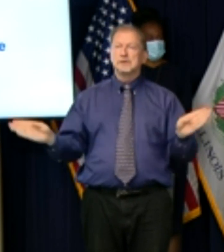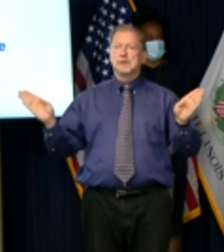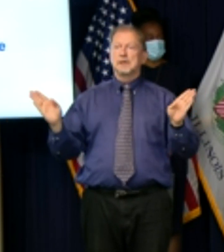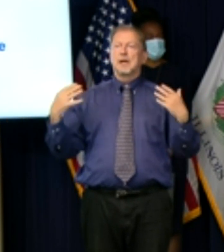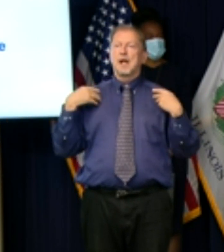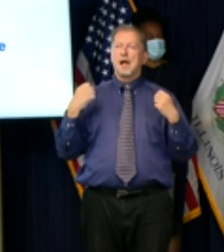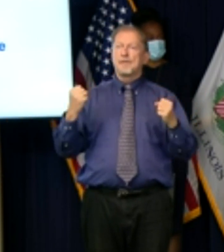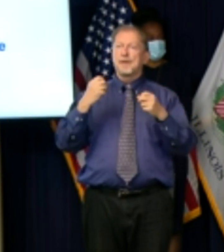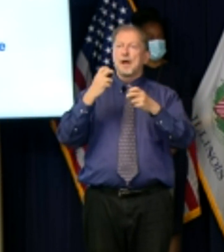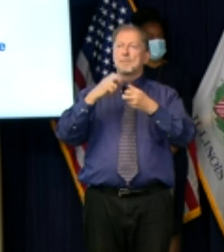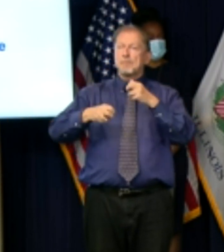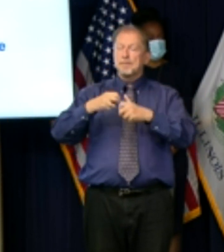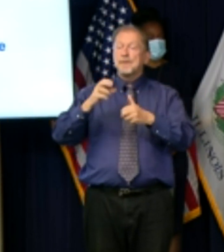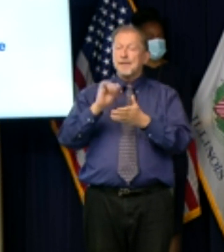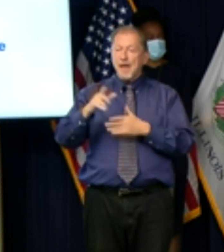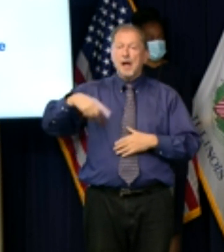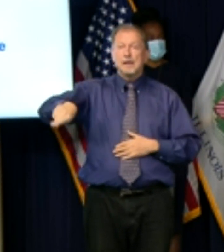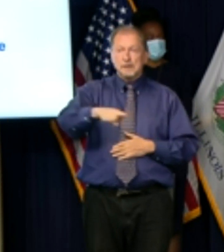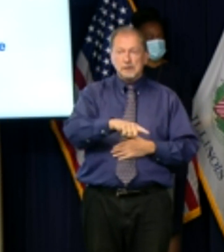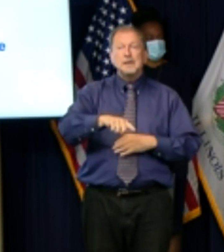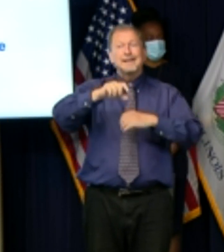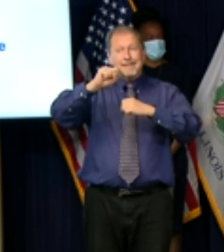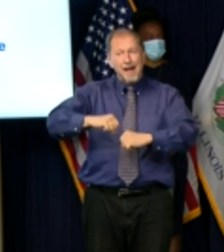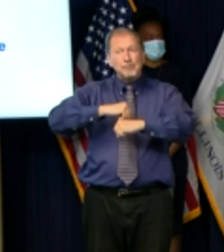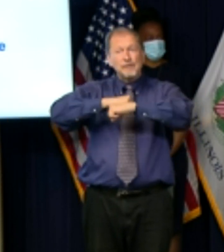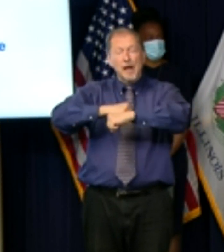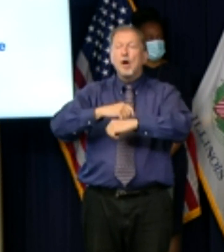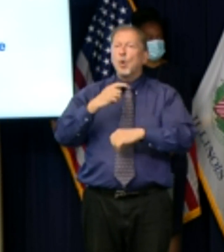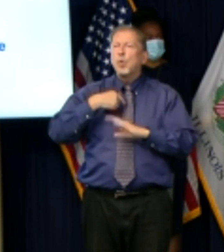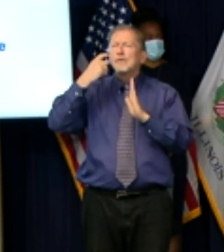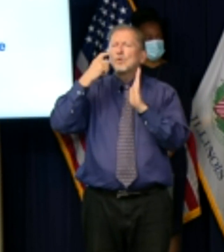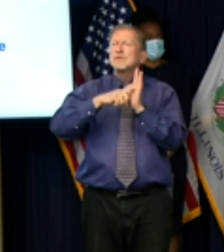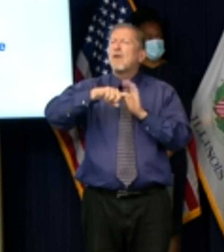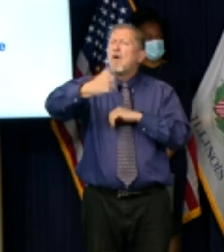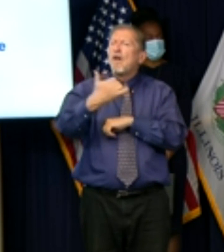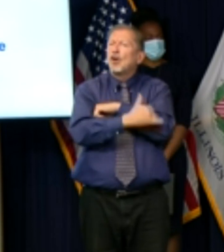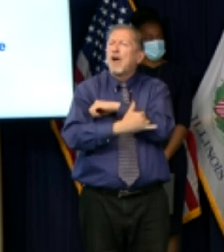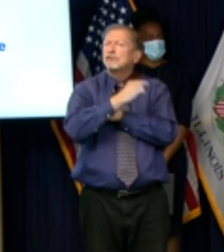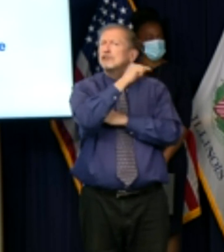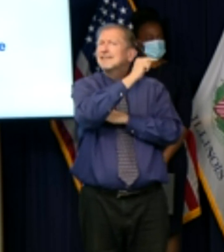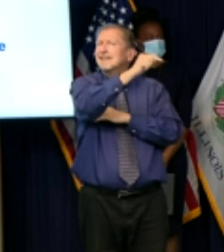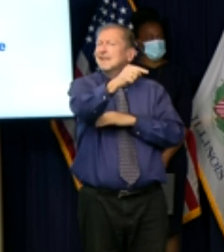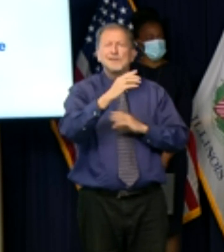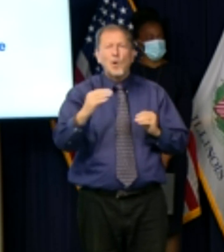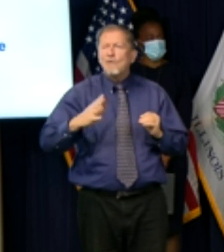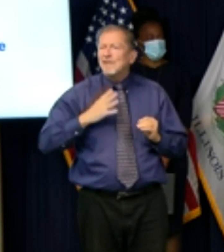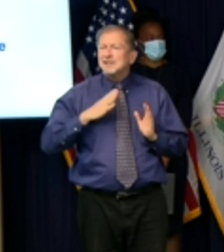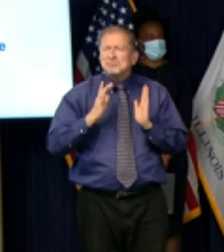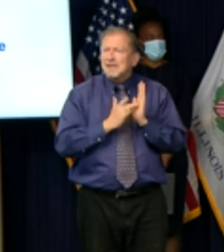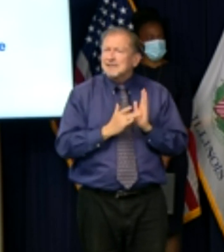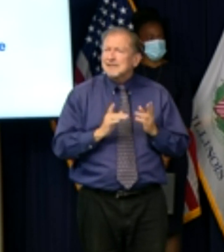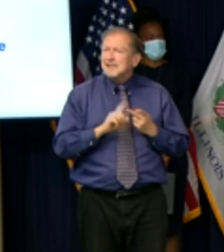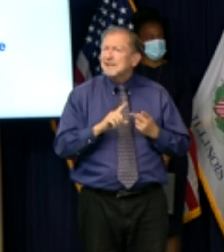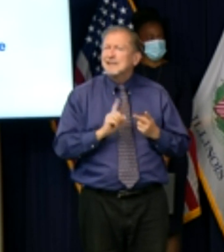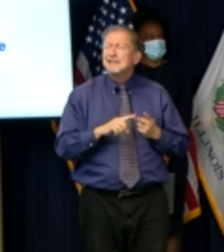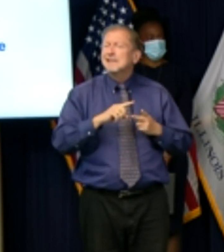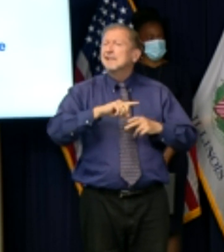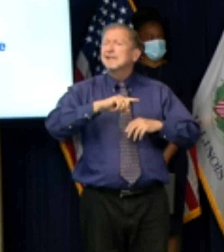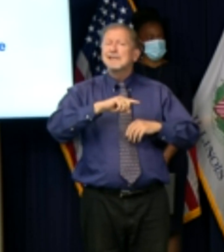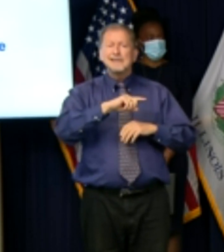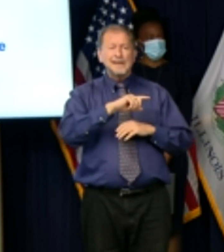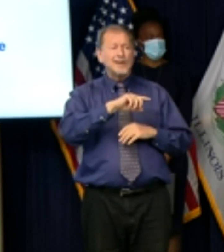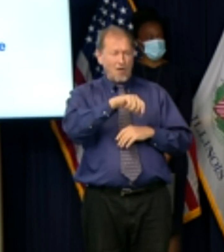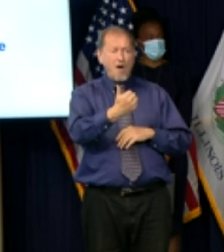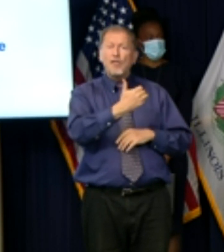preventable many countries have shown without vaccines and fancy drugs that we can control it let's do that and